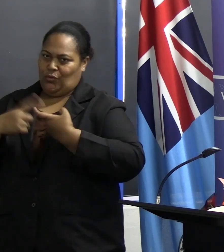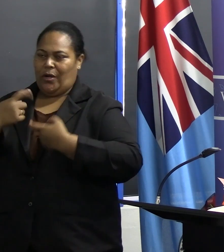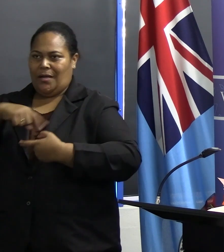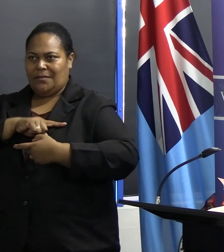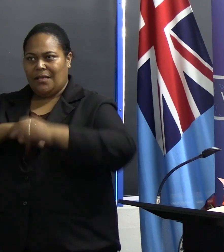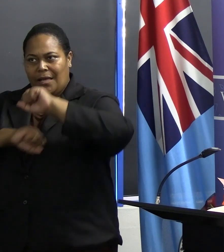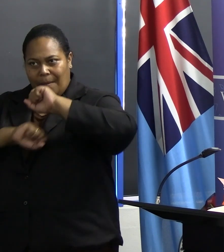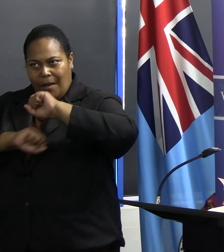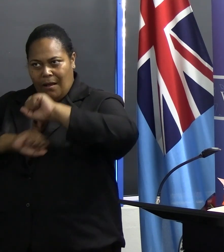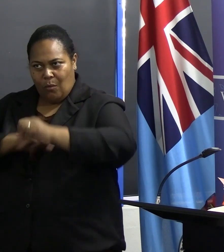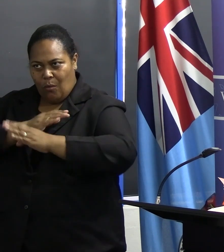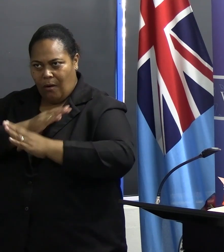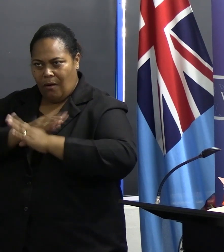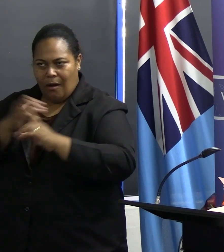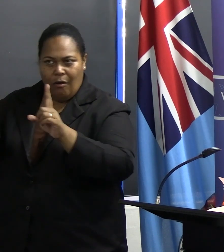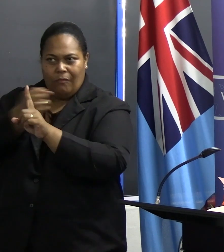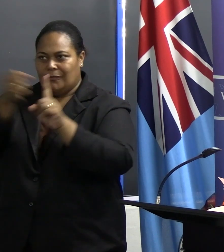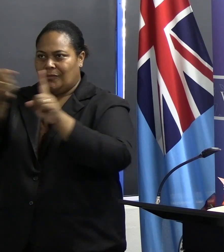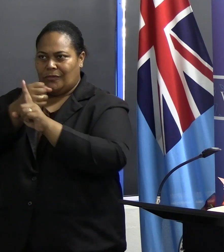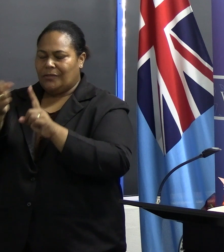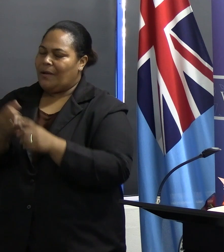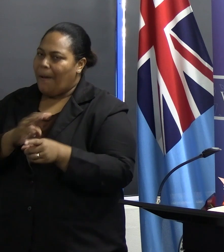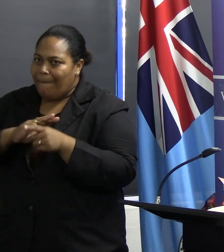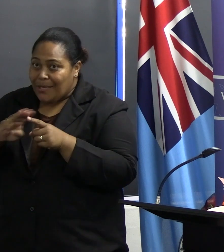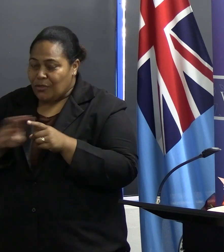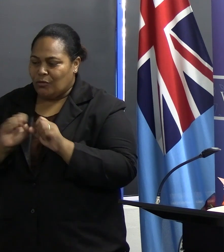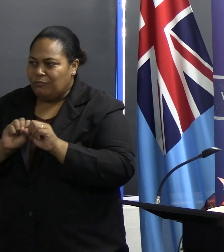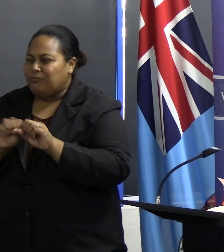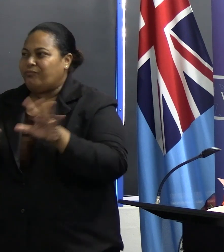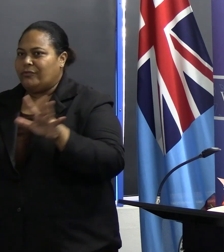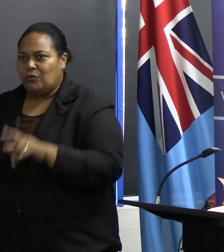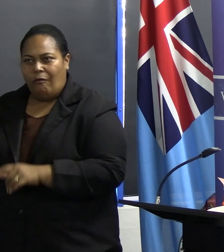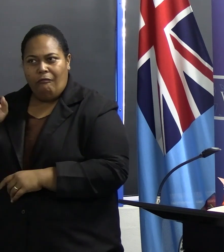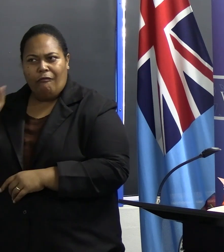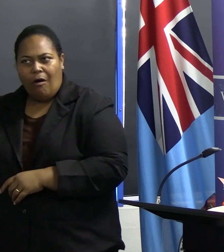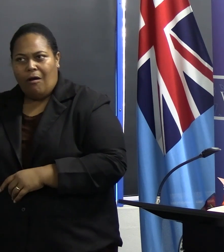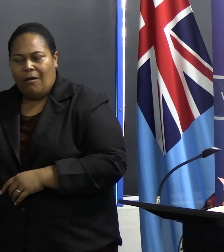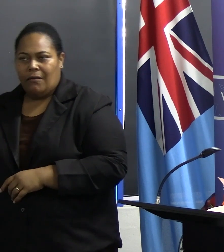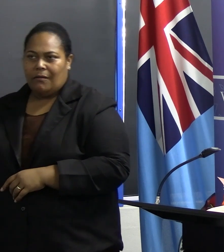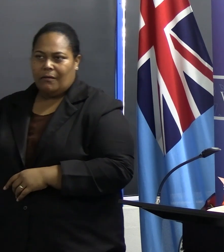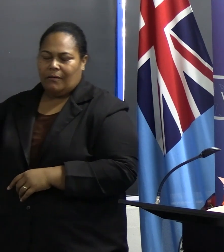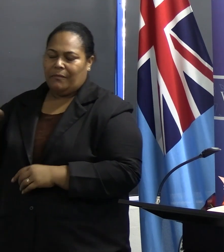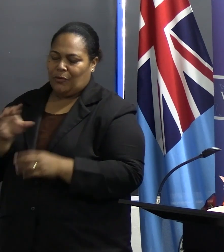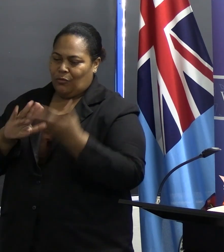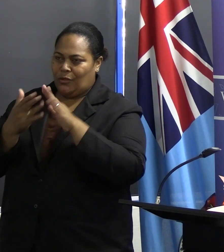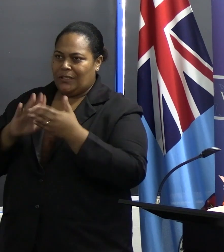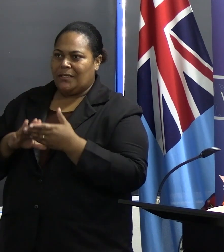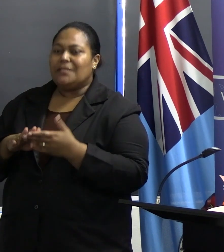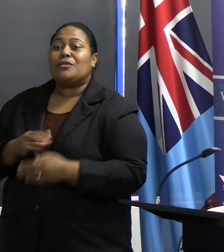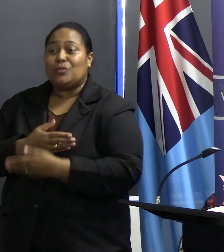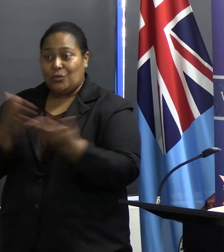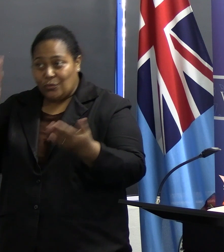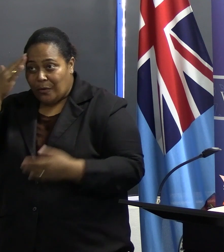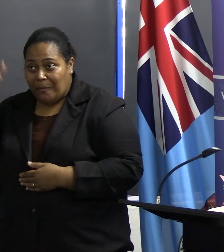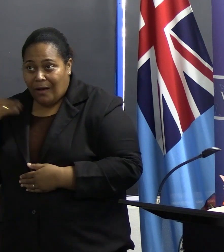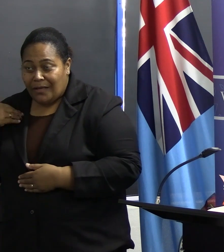to get these messages across to the last mile. This serves as a great reminder to you, to